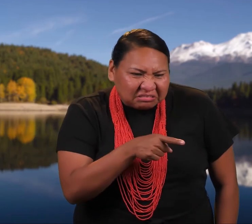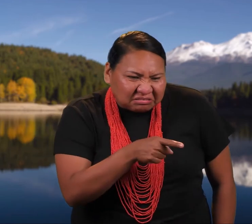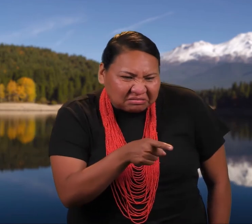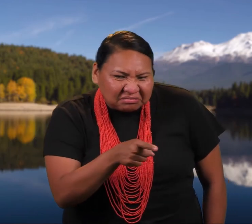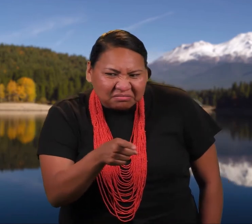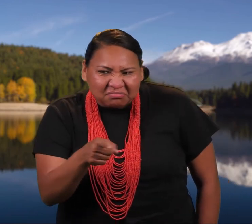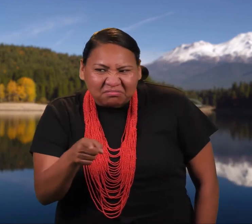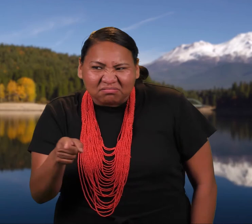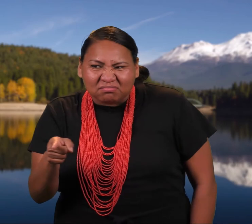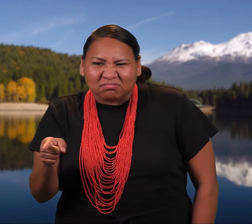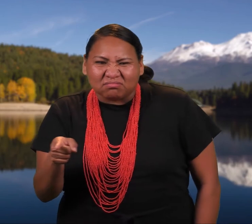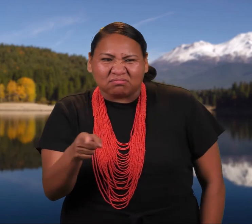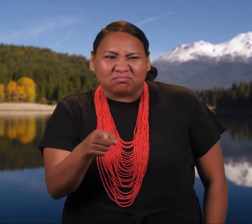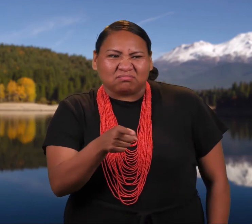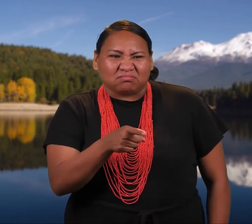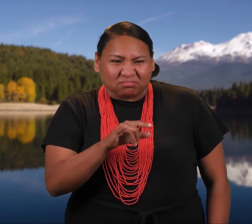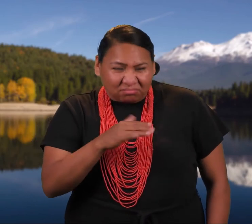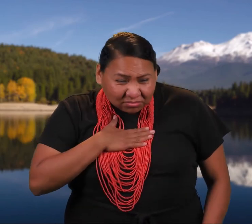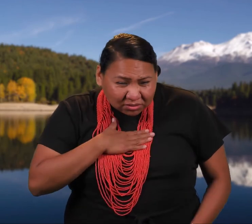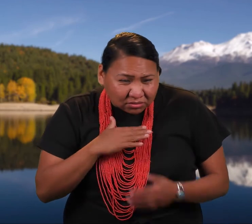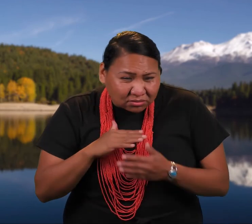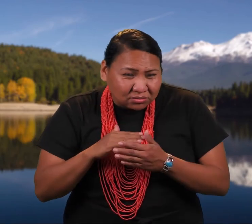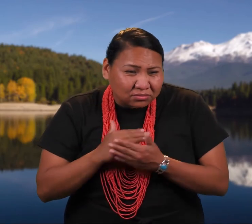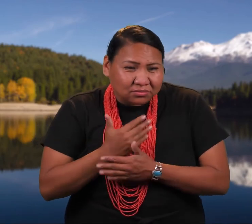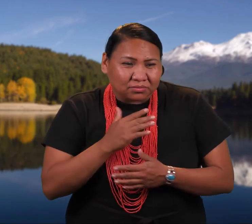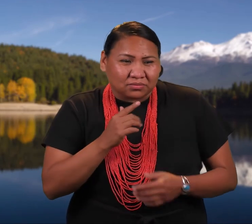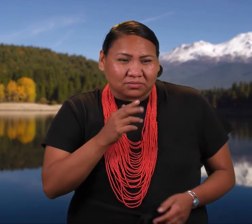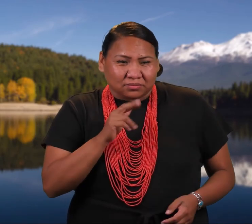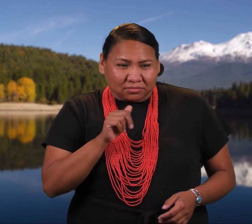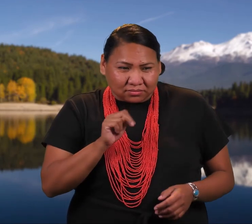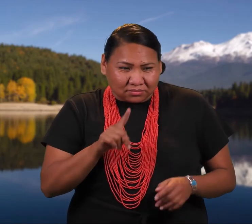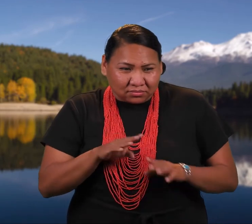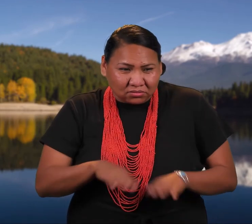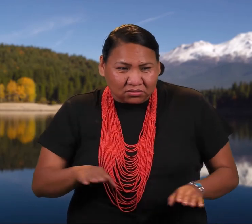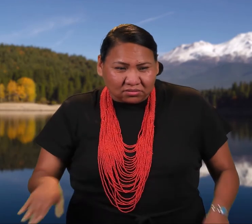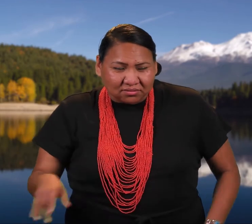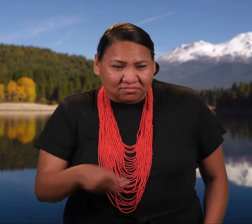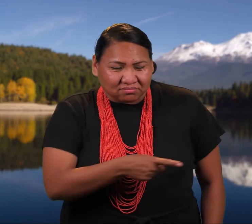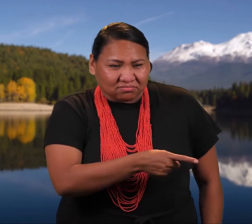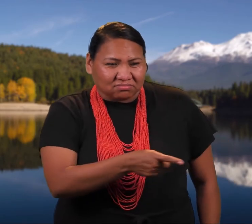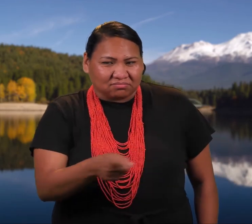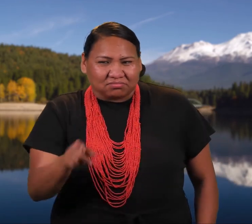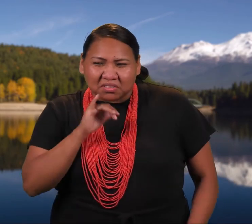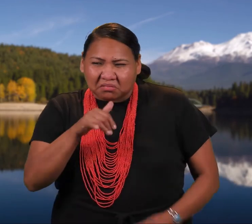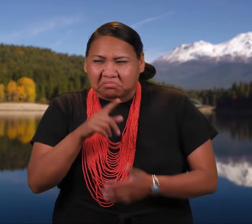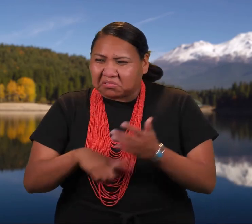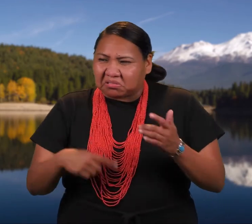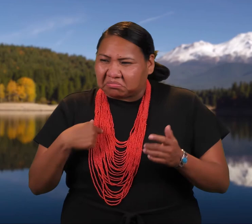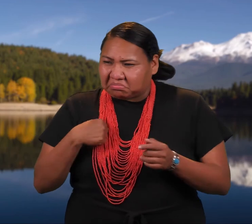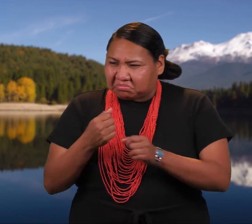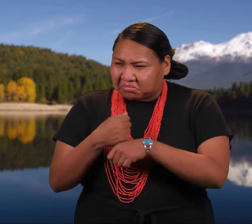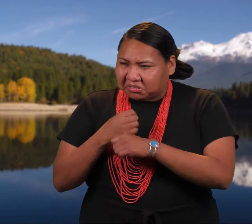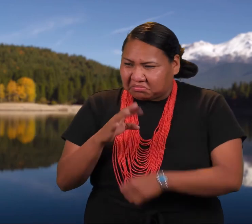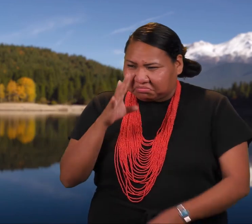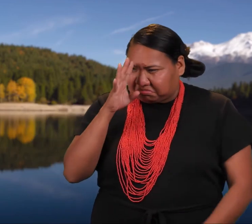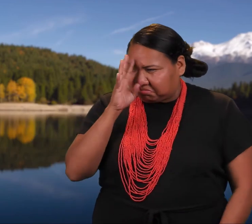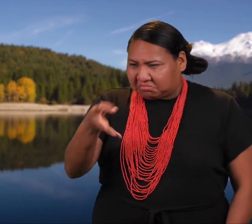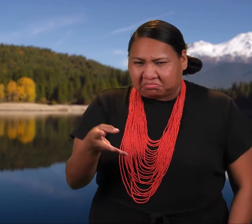A new race had been created that was not of his making. He frowned on the old grandmother so